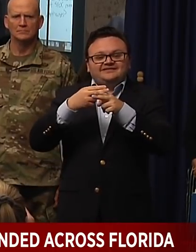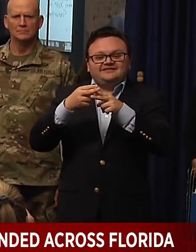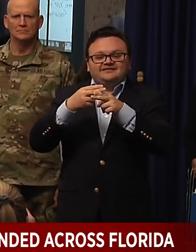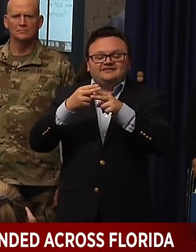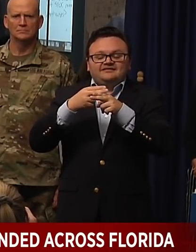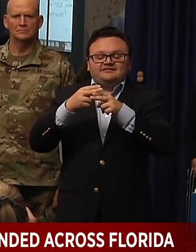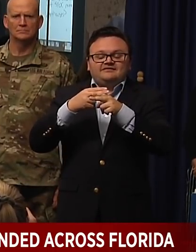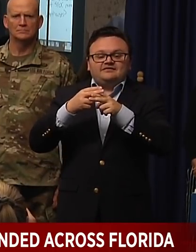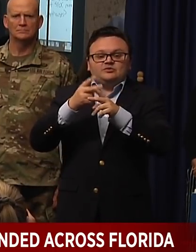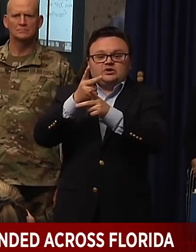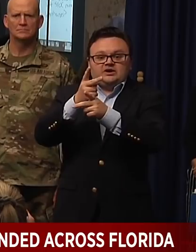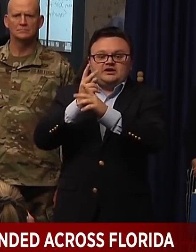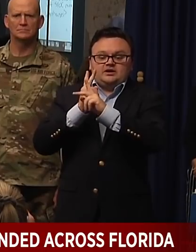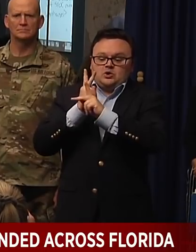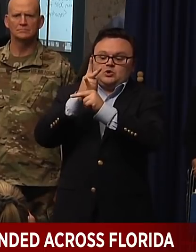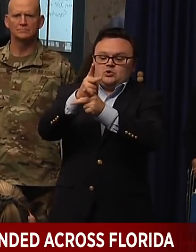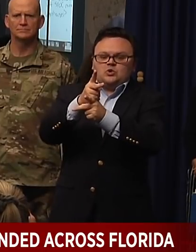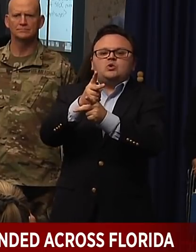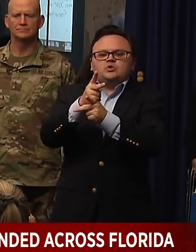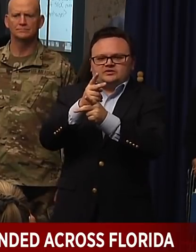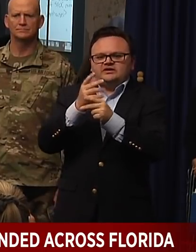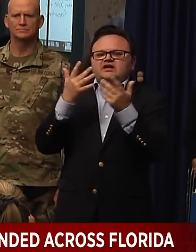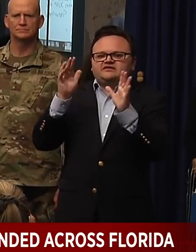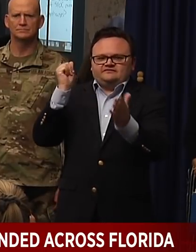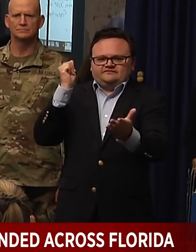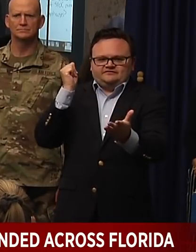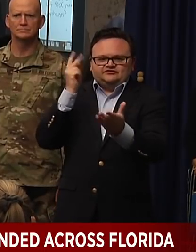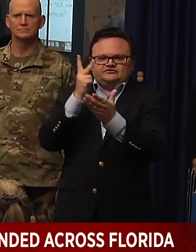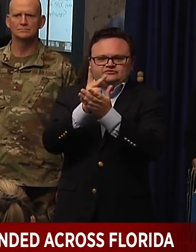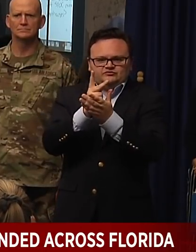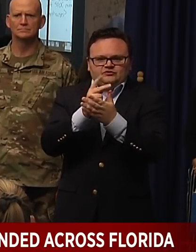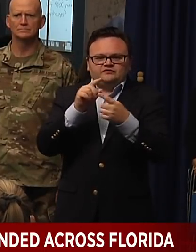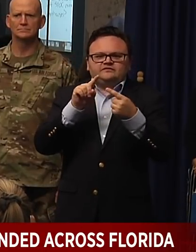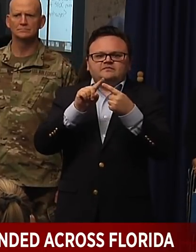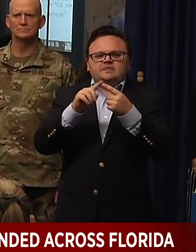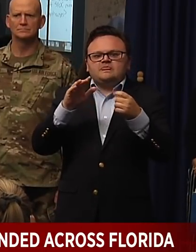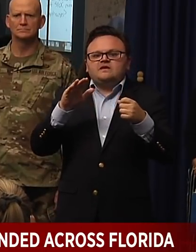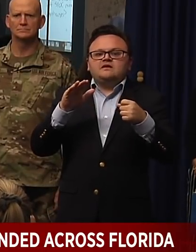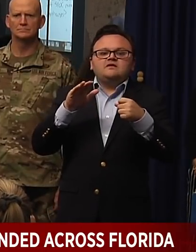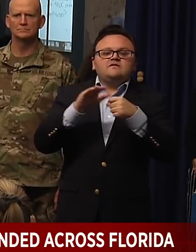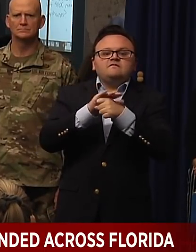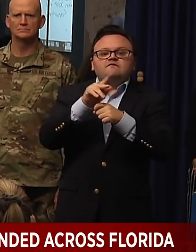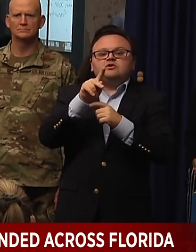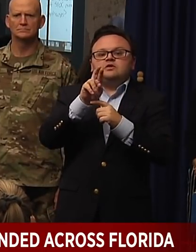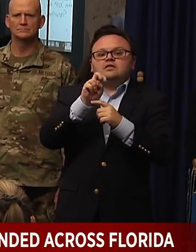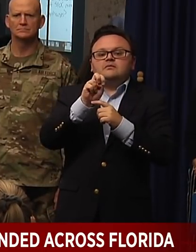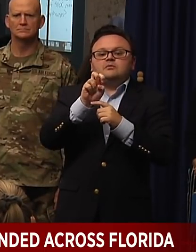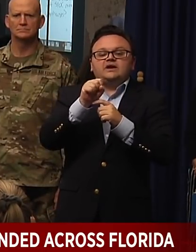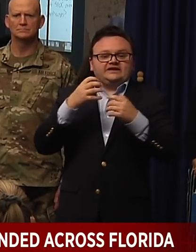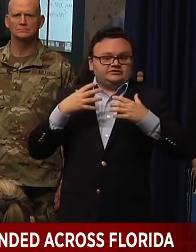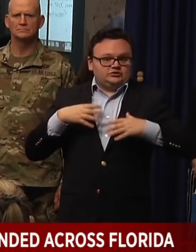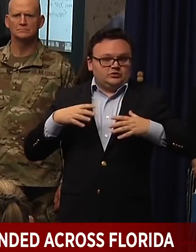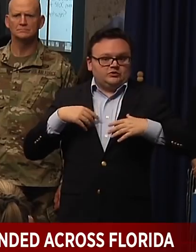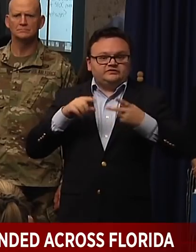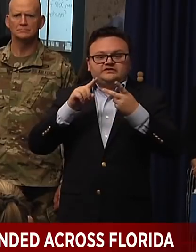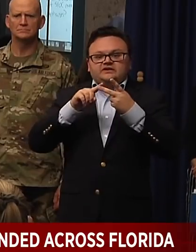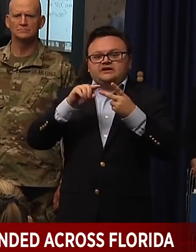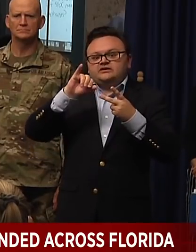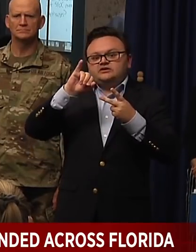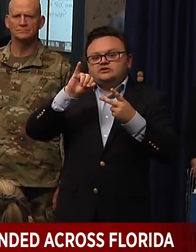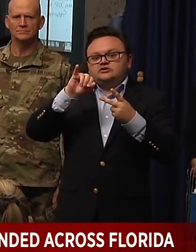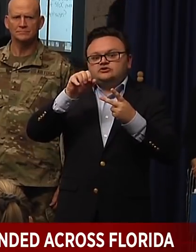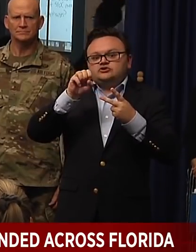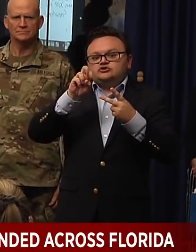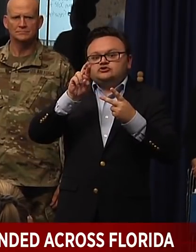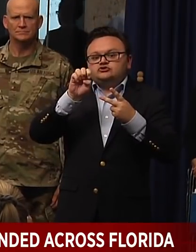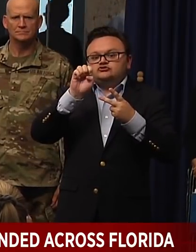We had full press apparel and Jersey Mike subs, small business owners for both of those in